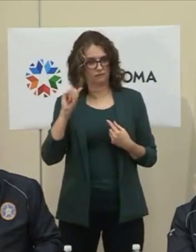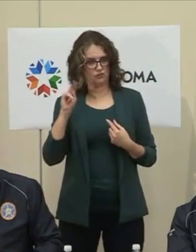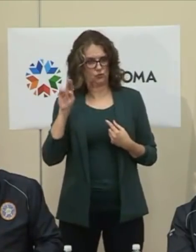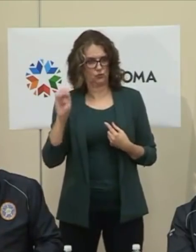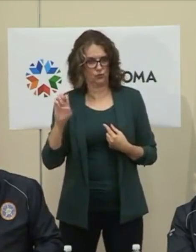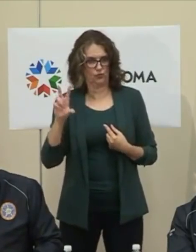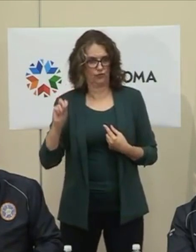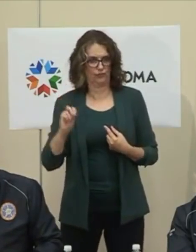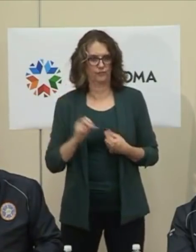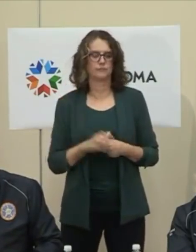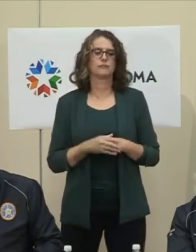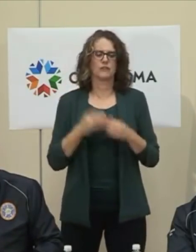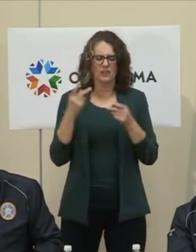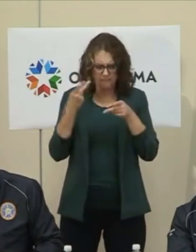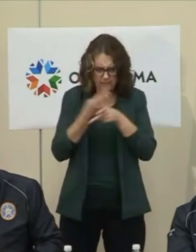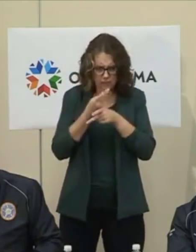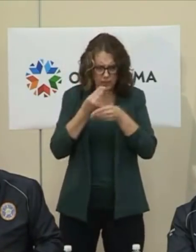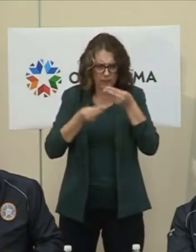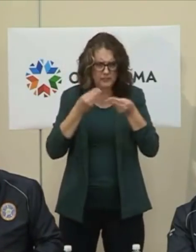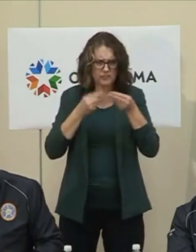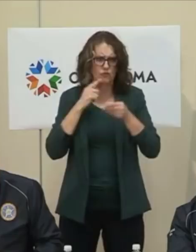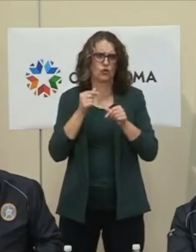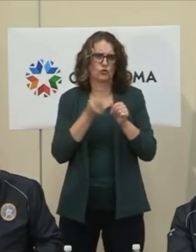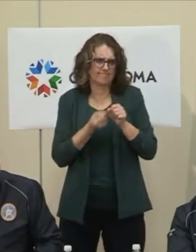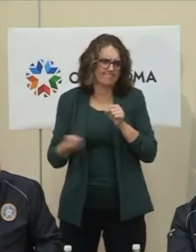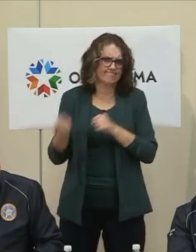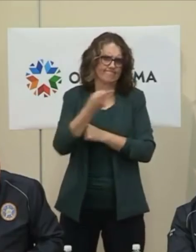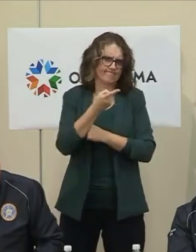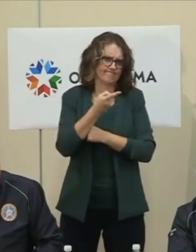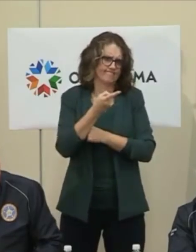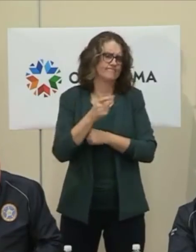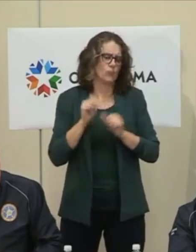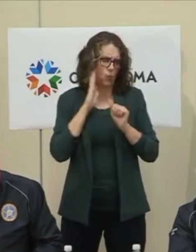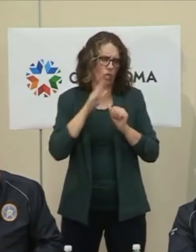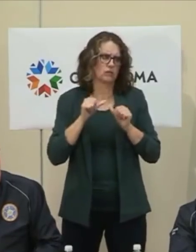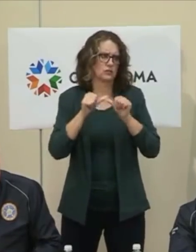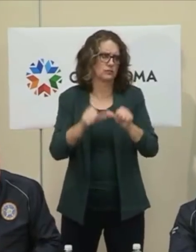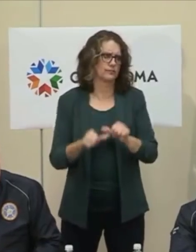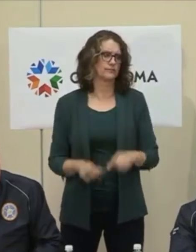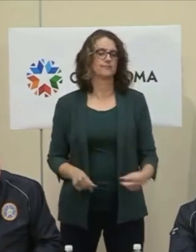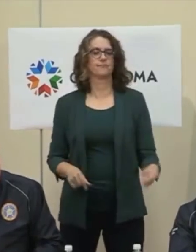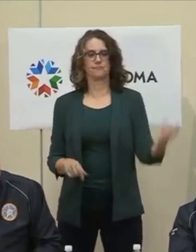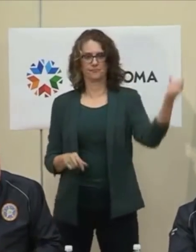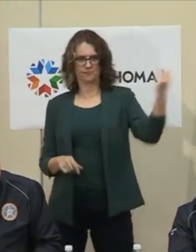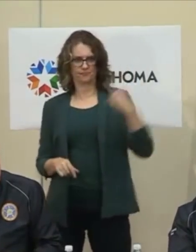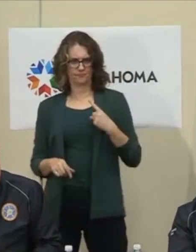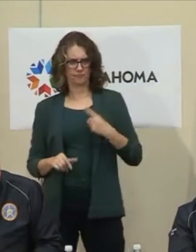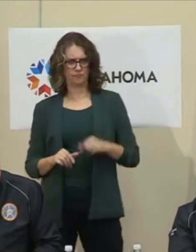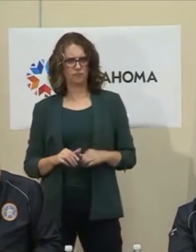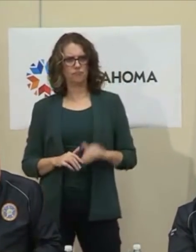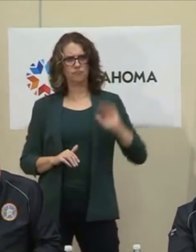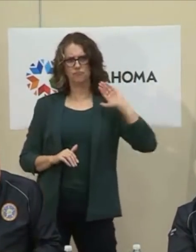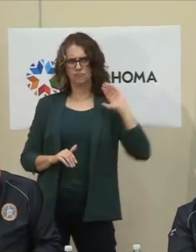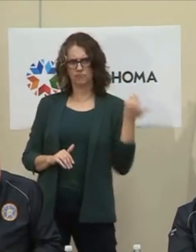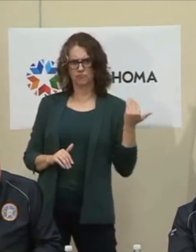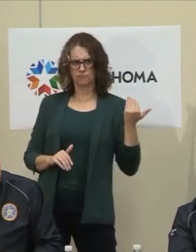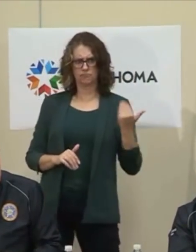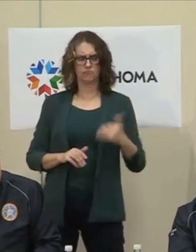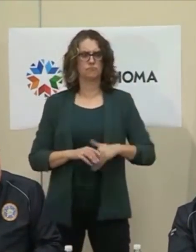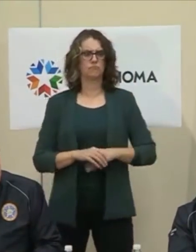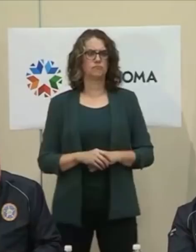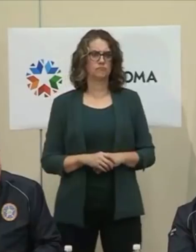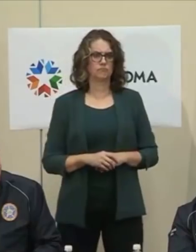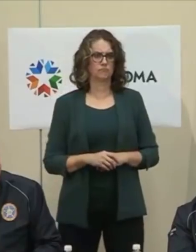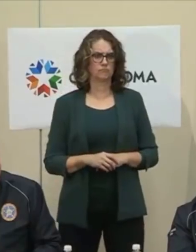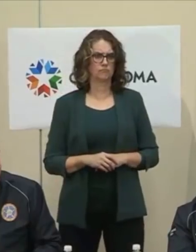we'll continue to do that as well. This sounds like a quick premature question, but you mentioned one of your goals is a